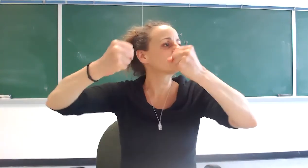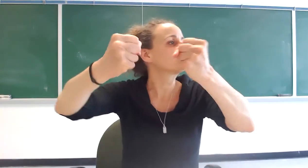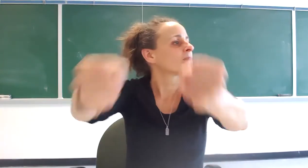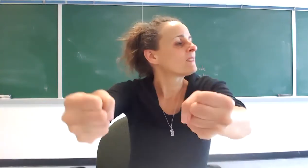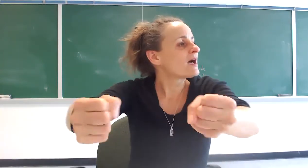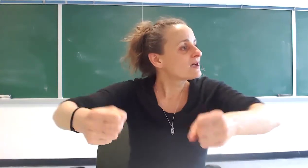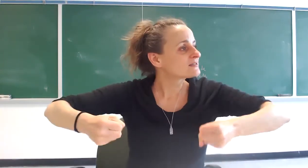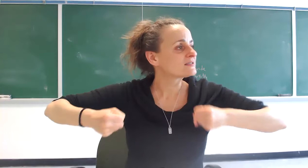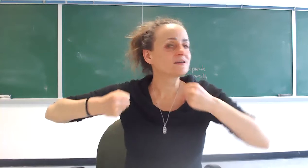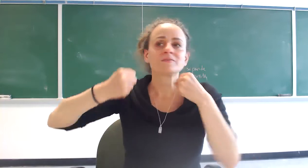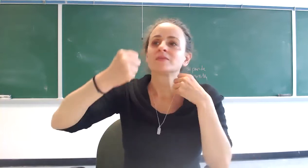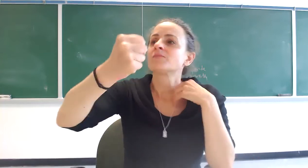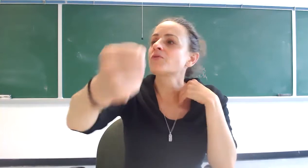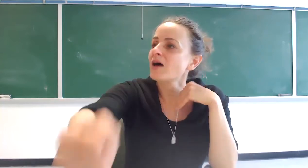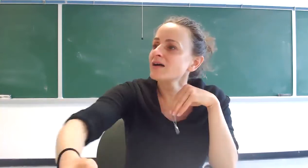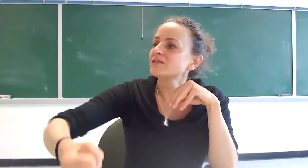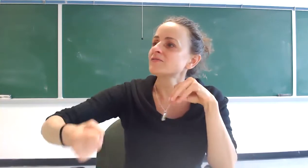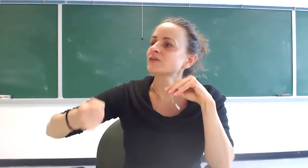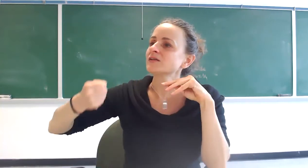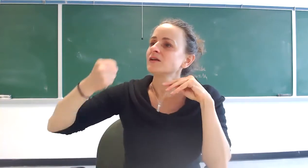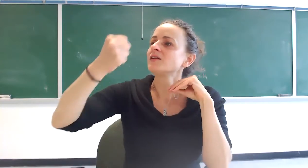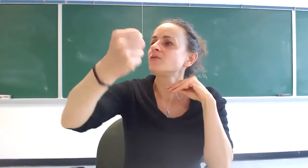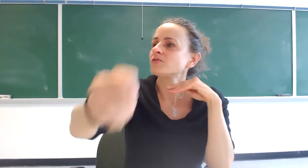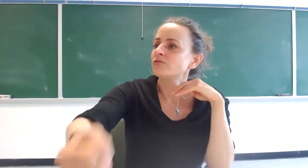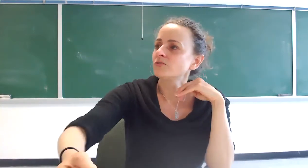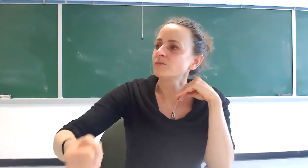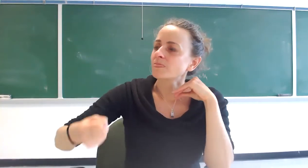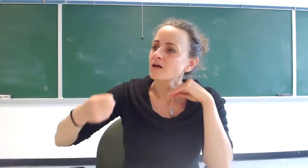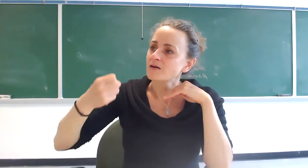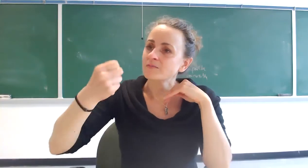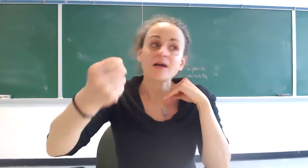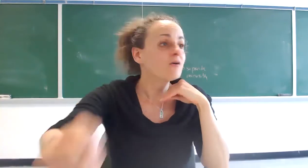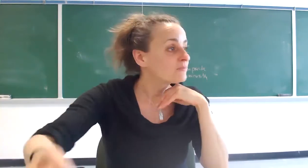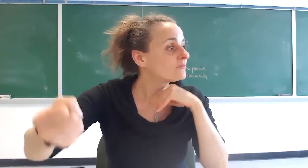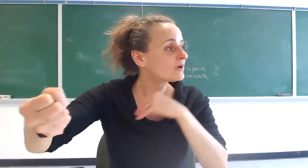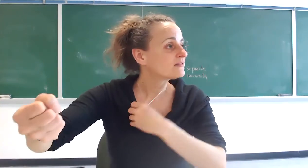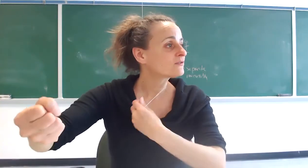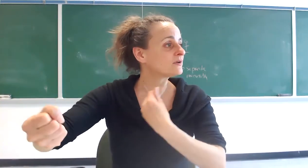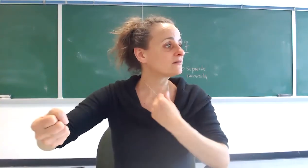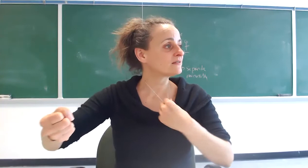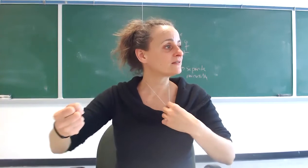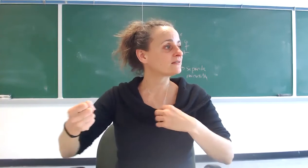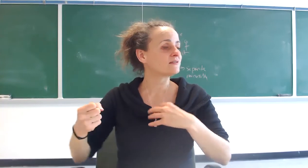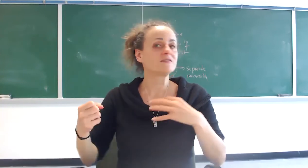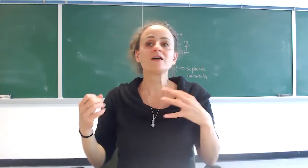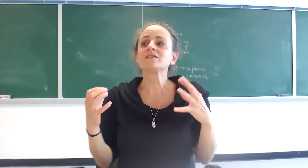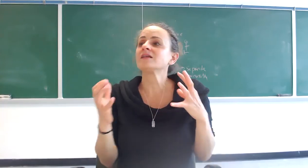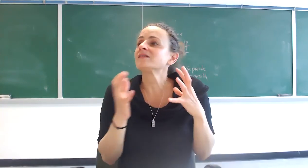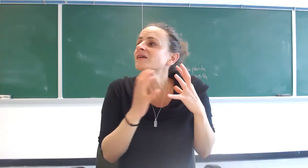acting proactively in order to um help right so it's it's it's not an escape